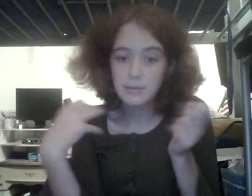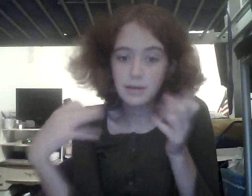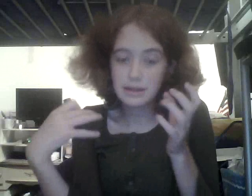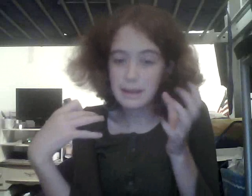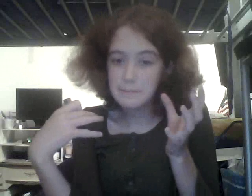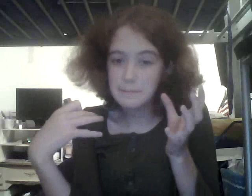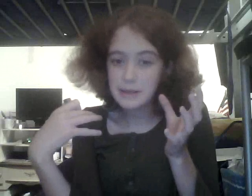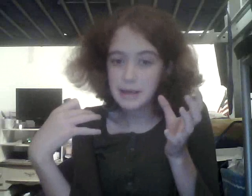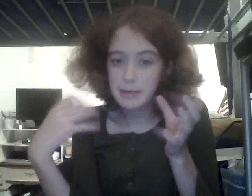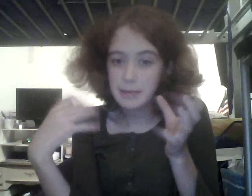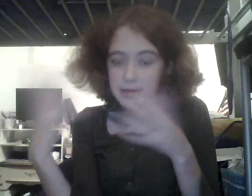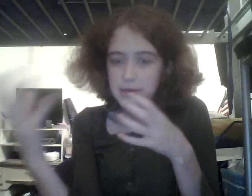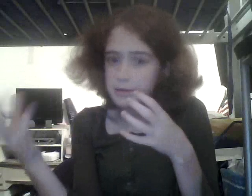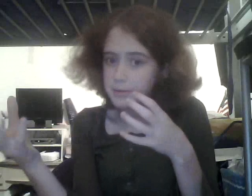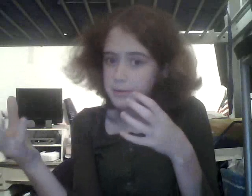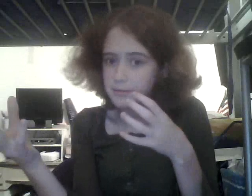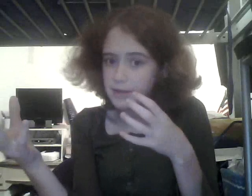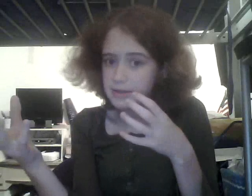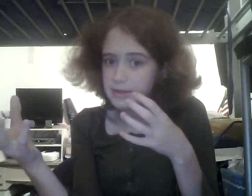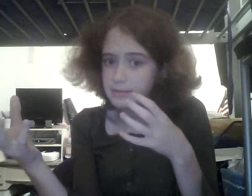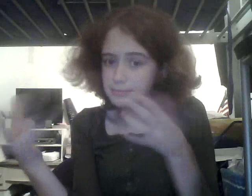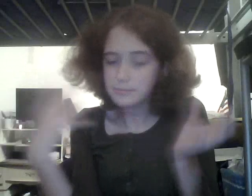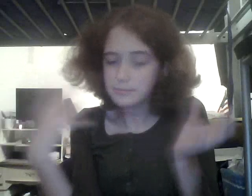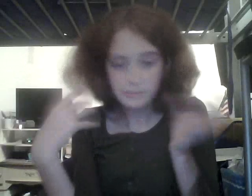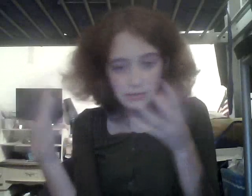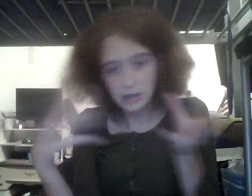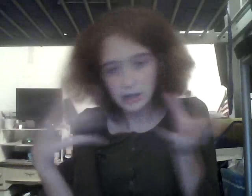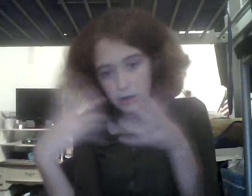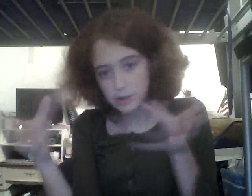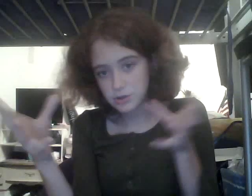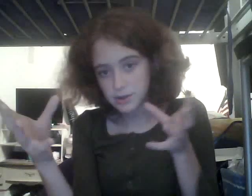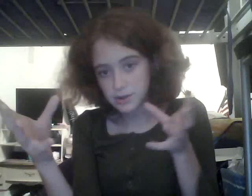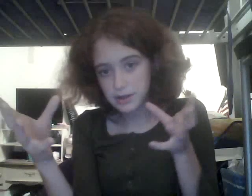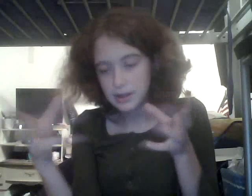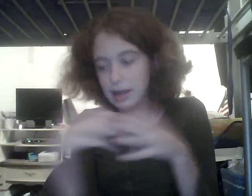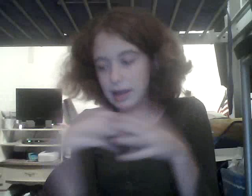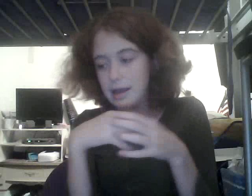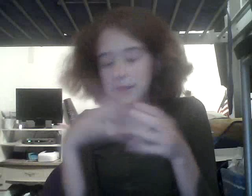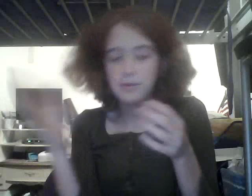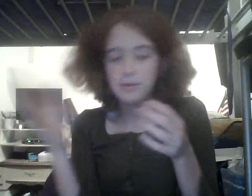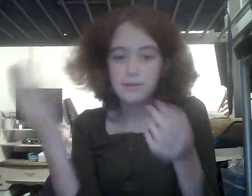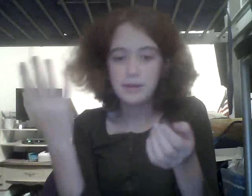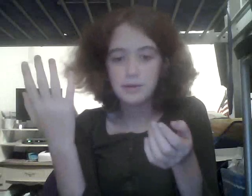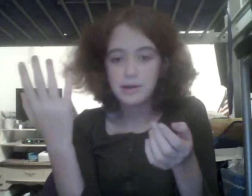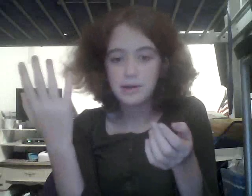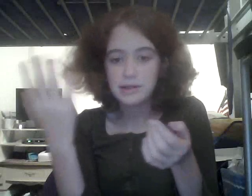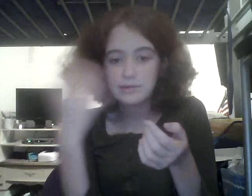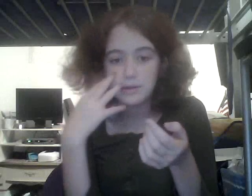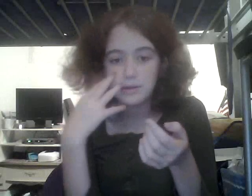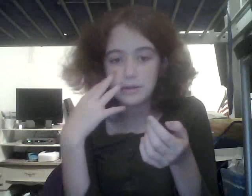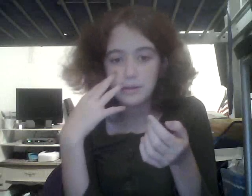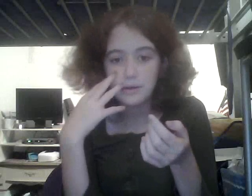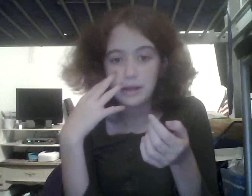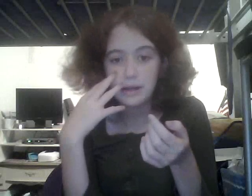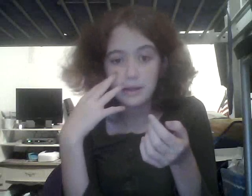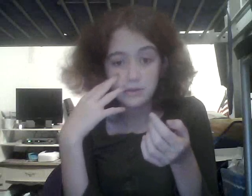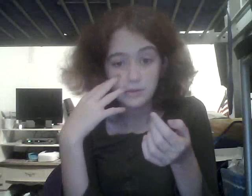like that. I might spend a little while on friends. I'm not quite sure. I won a video contest a long time ago, and I got, like, $200